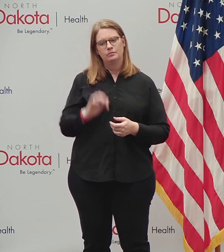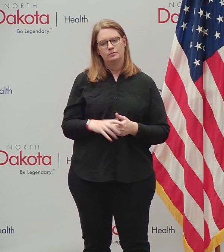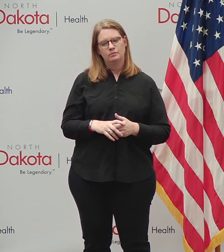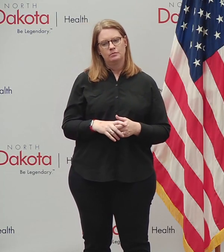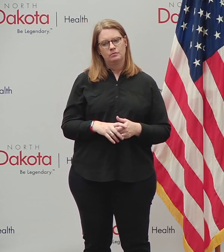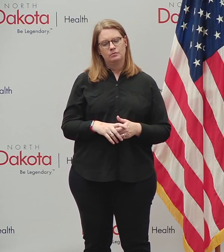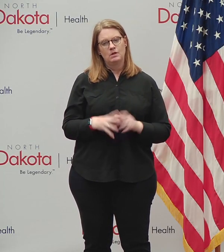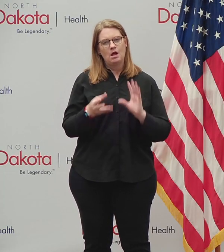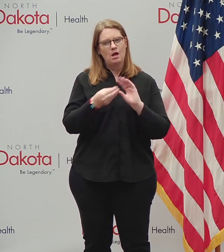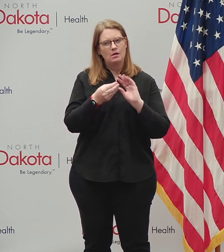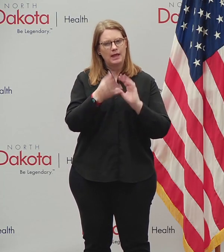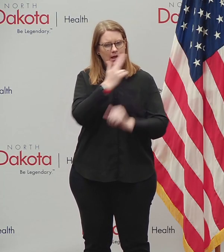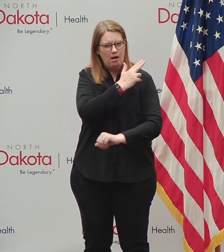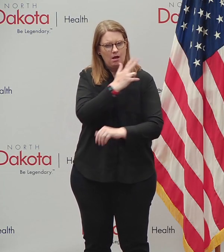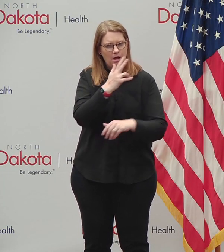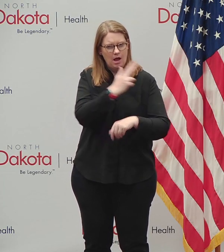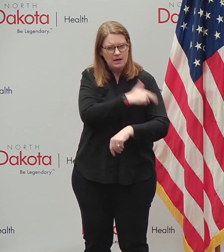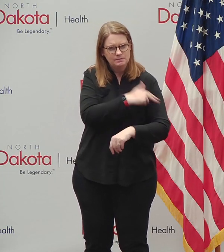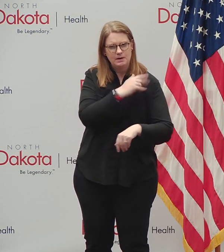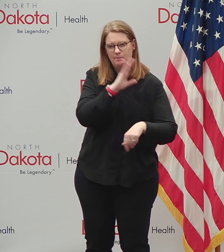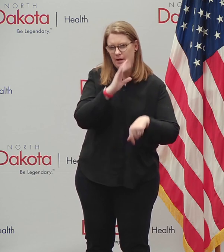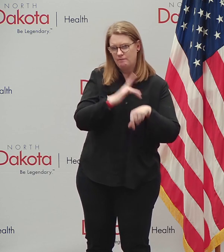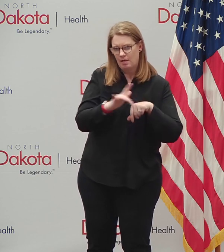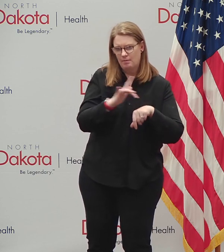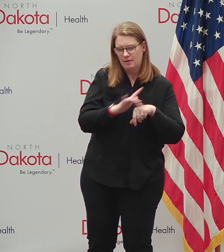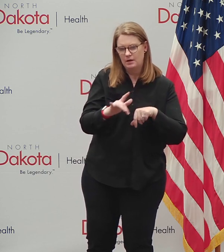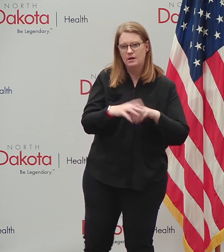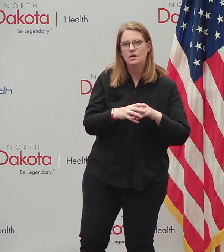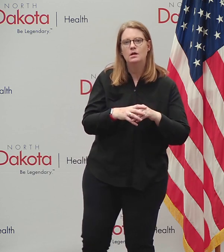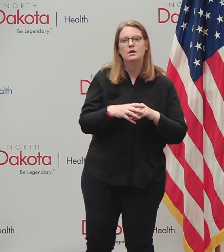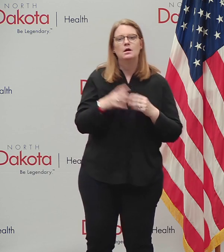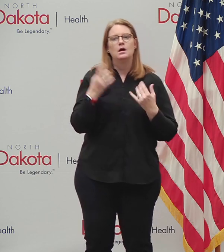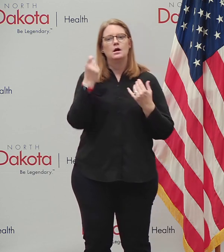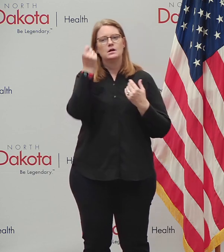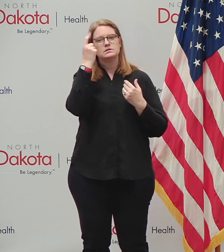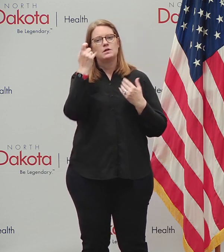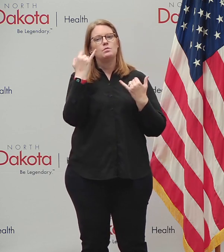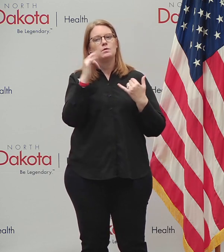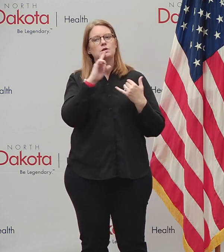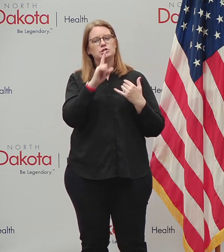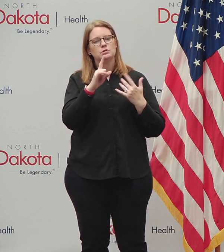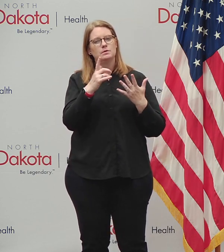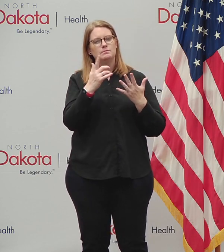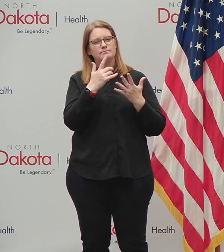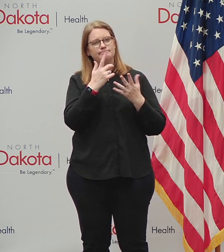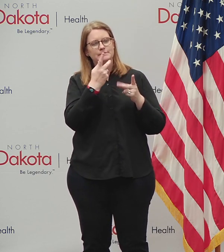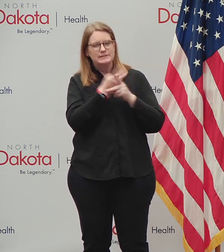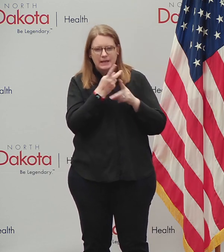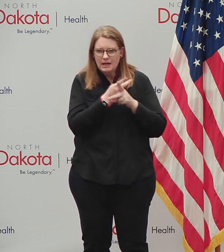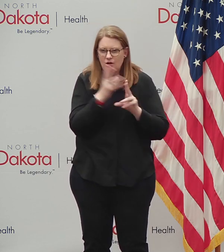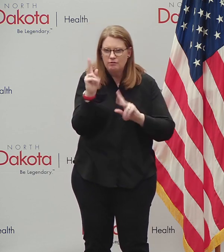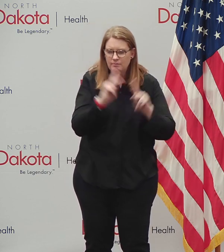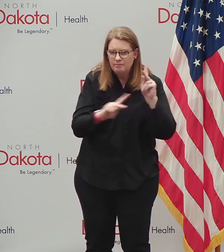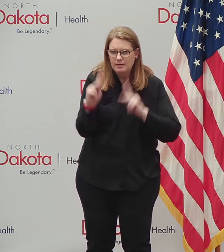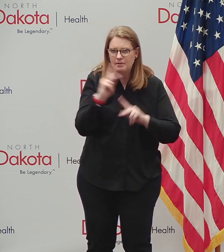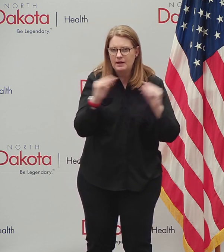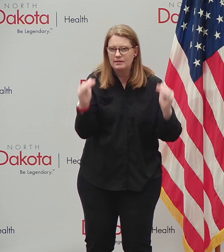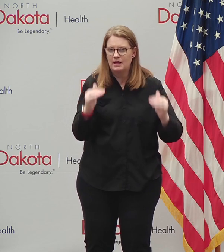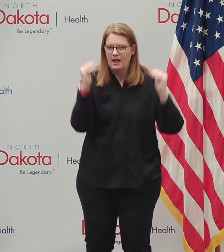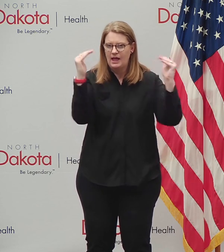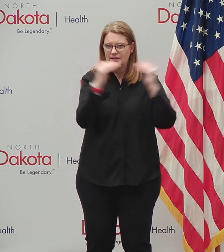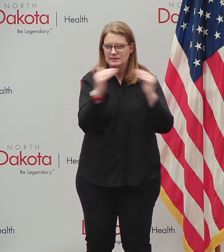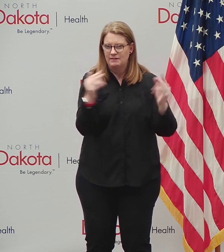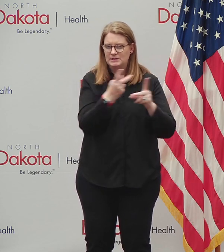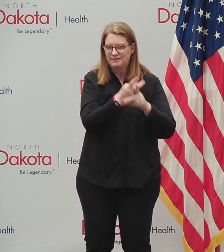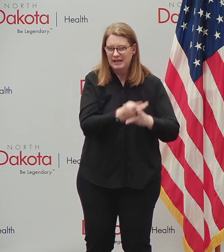you know, hospital capacity, too, is about making sure we can ensure that we can take care of people at the highest levels of care. And I did want to say we get,